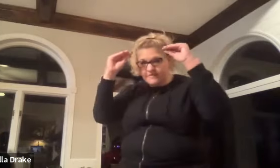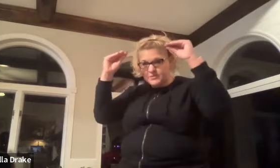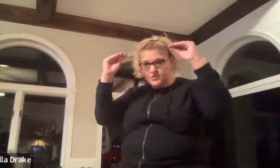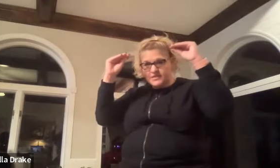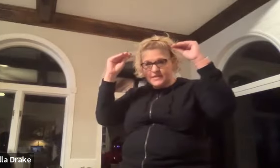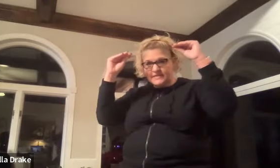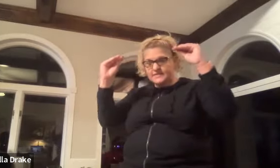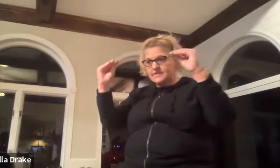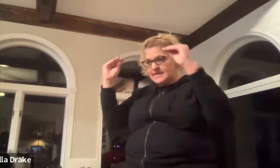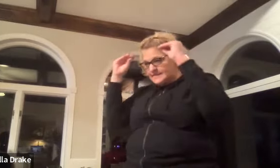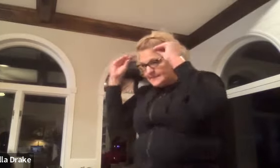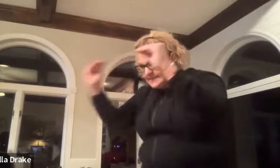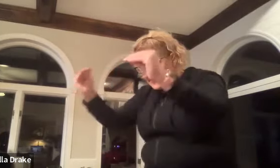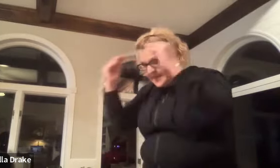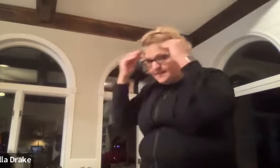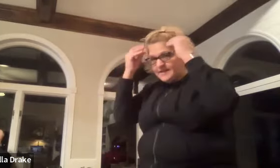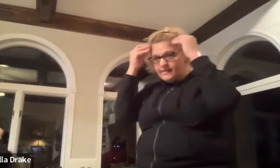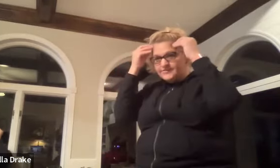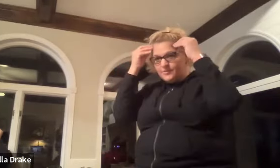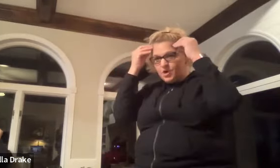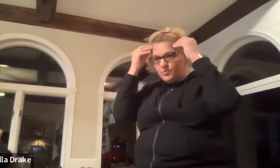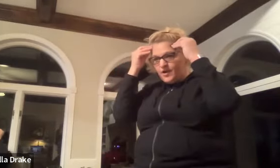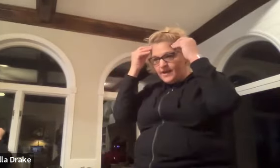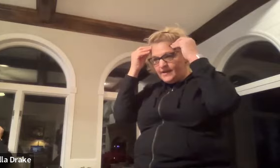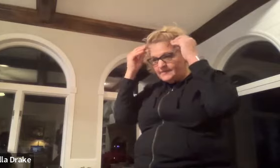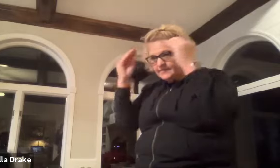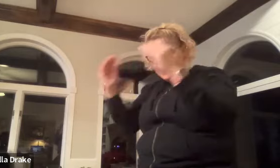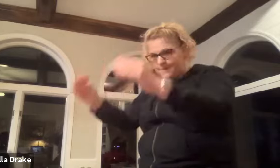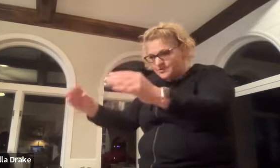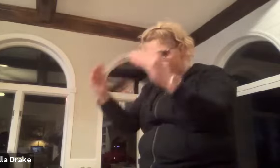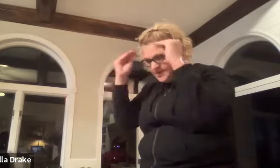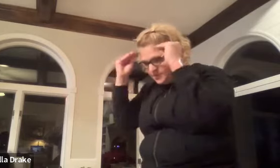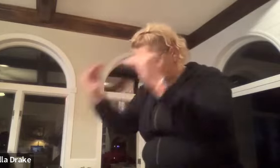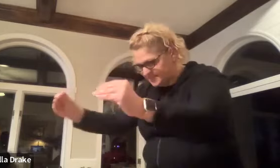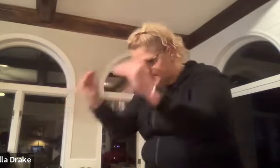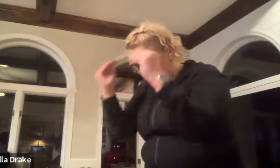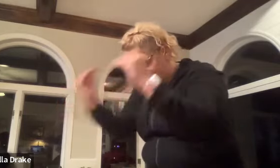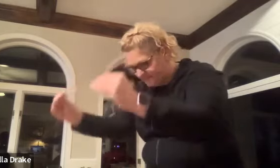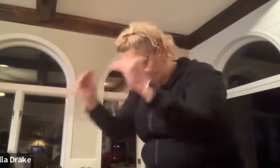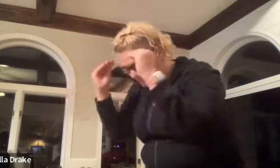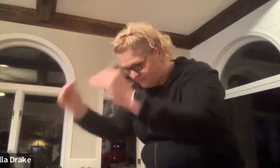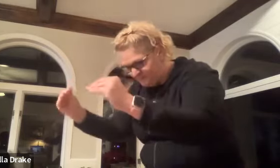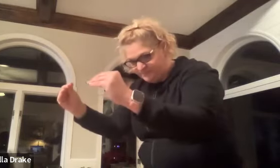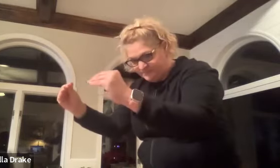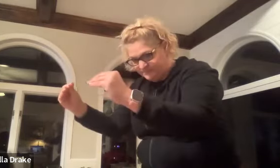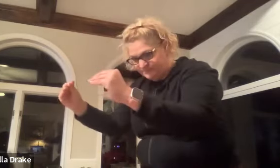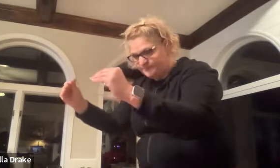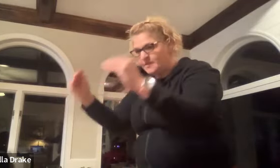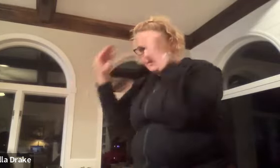of this person is taking the knowledge from her brain to that person's brain so she's teaching and